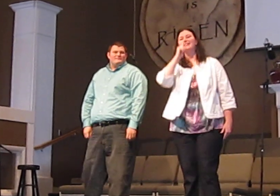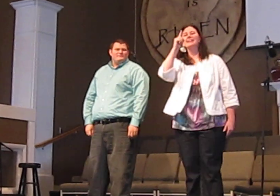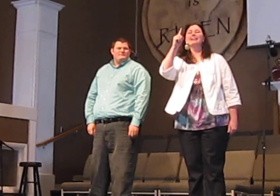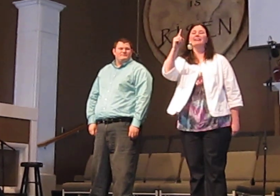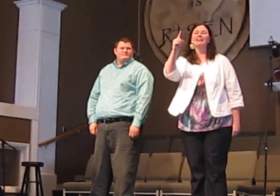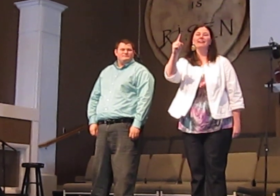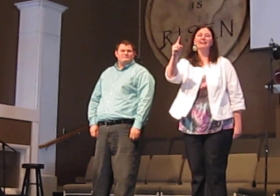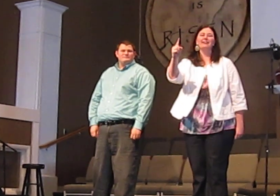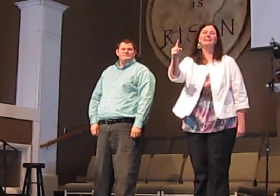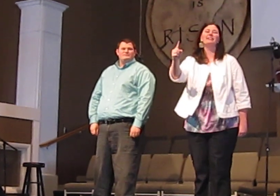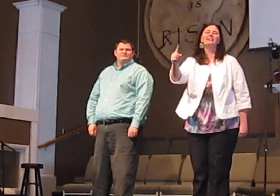clear.